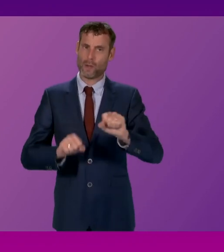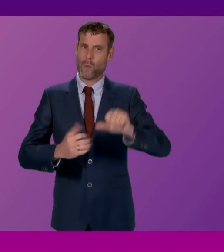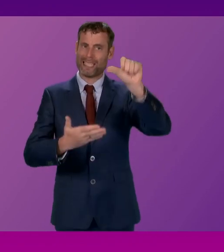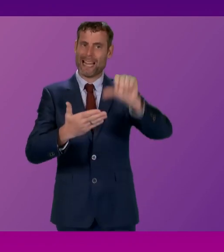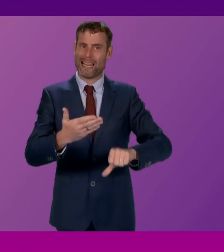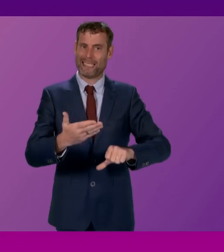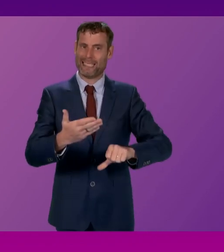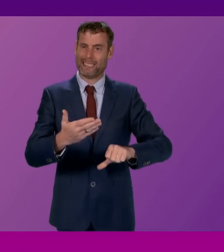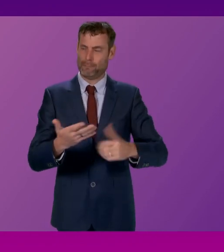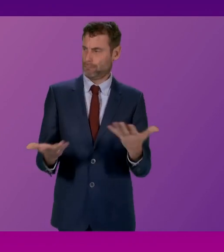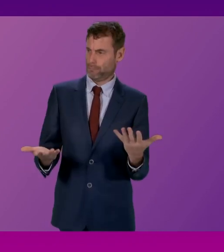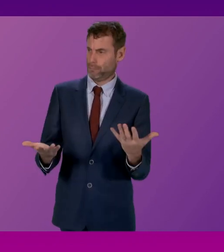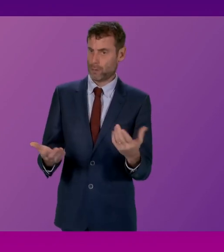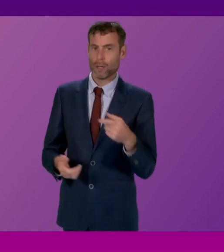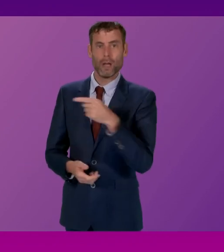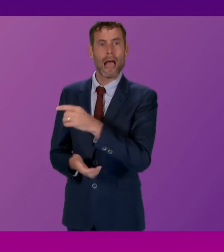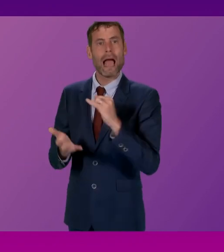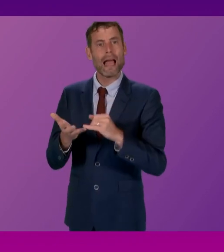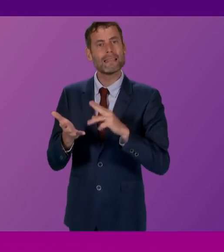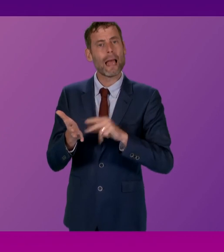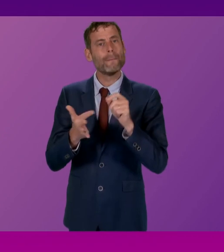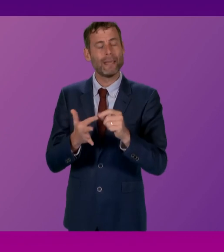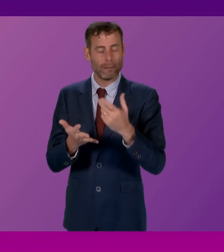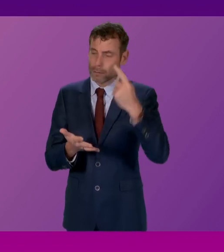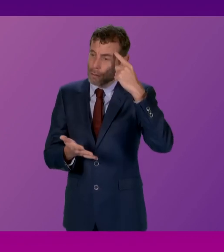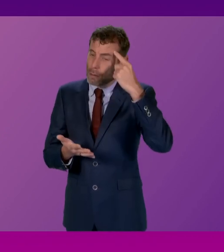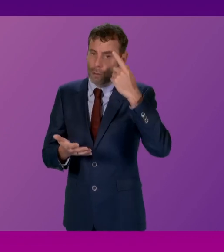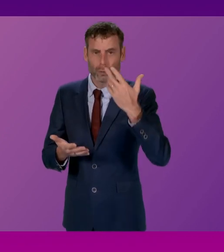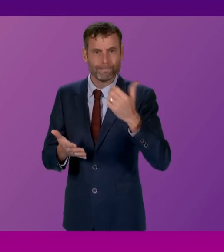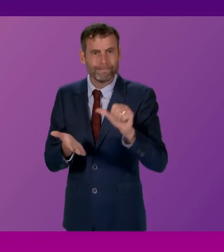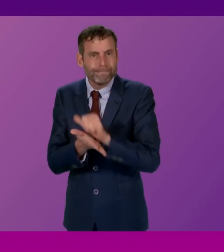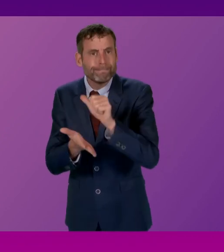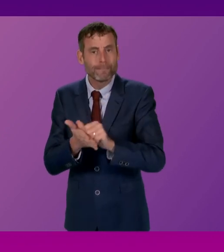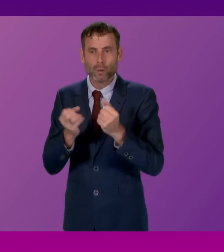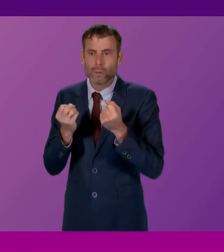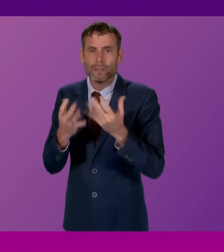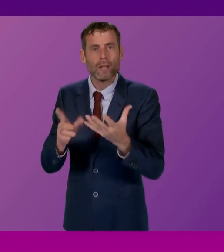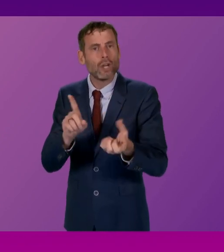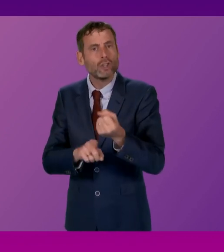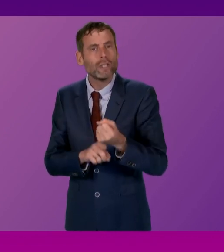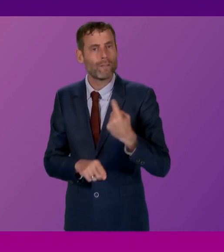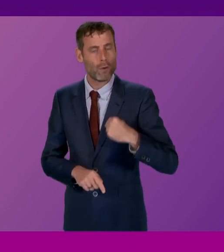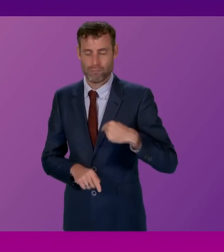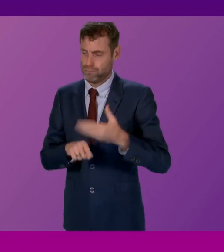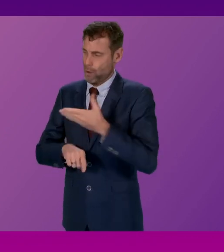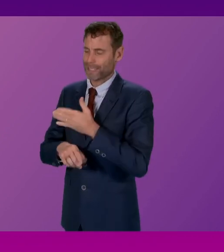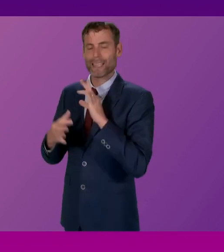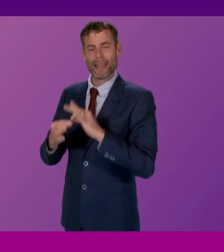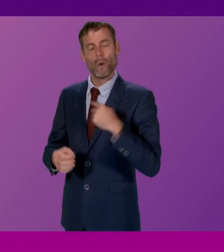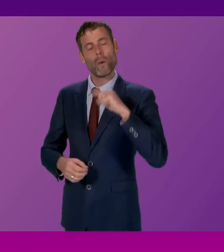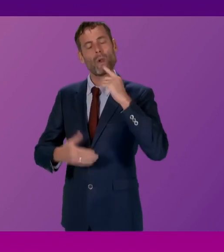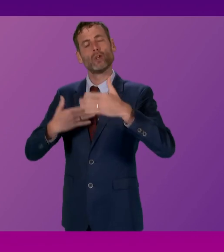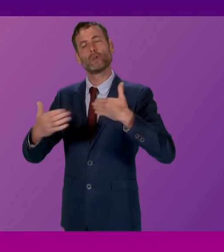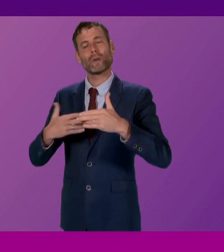waiting list? And in light of the SNP's failure to deliver on existing promises on waiting times, why should patients